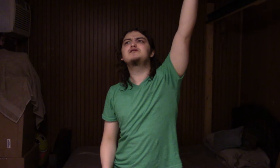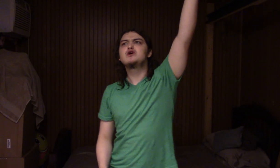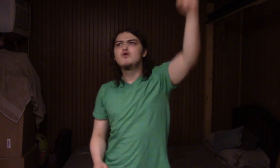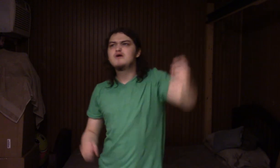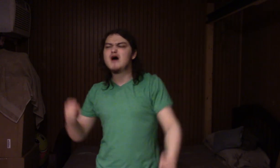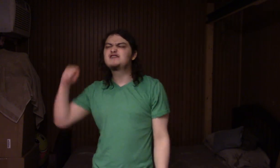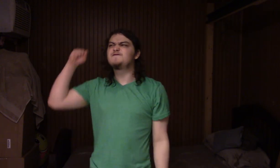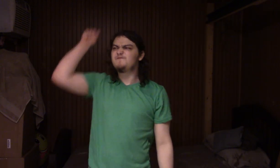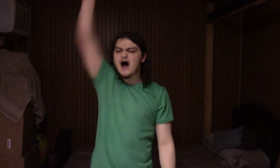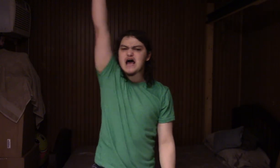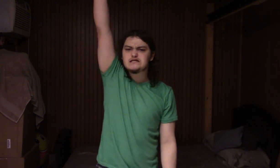We must fight!